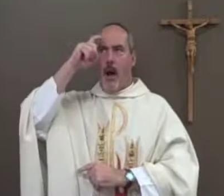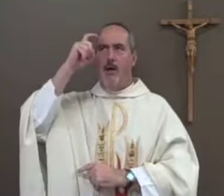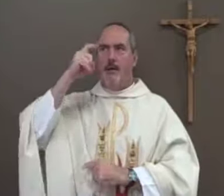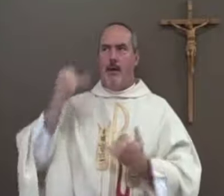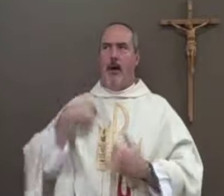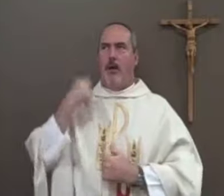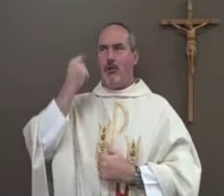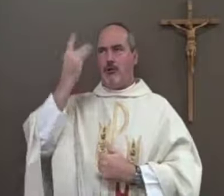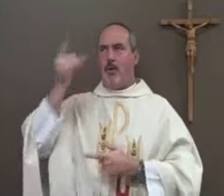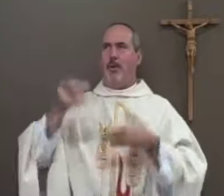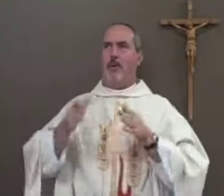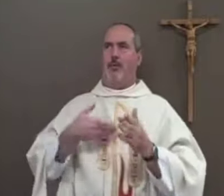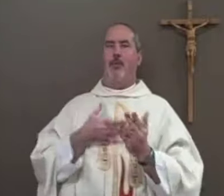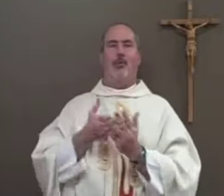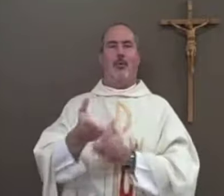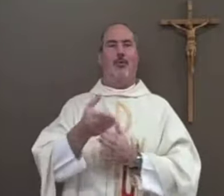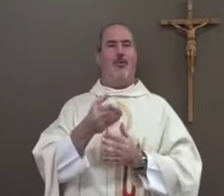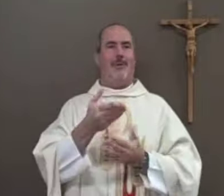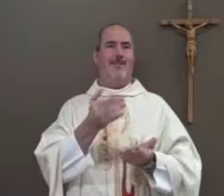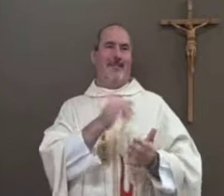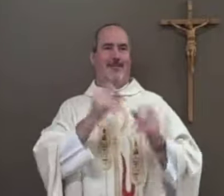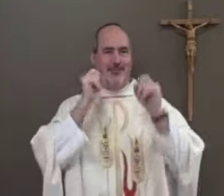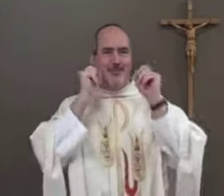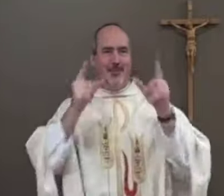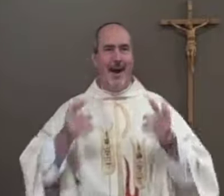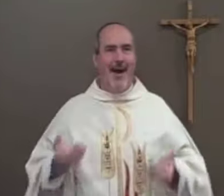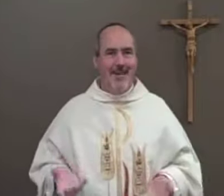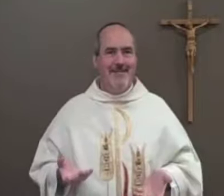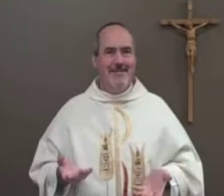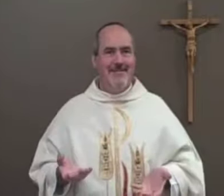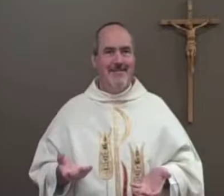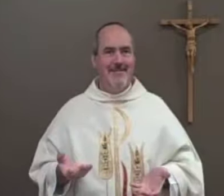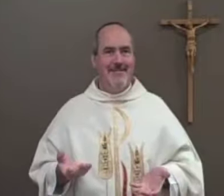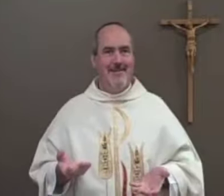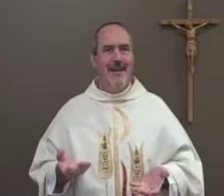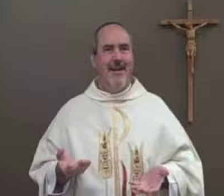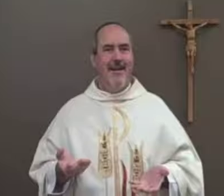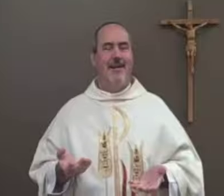I realized that God had the wisdom to get me through all of these surprises.